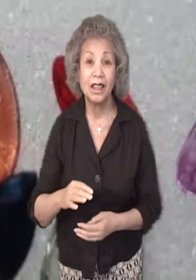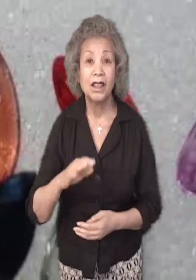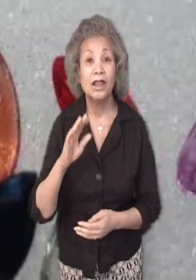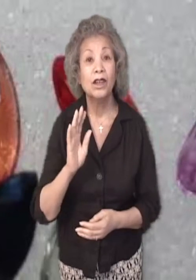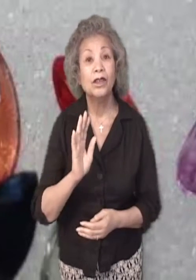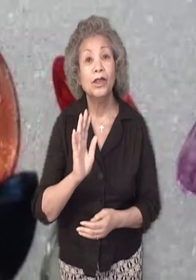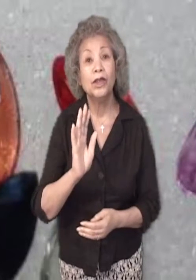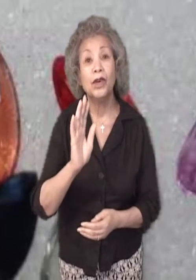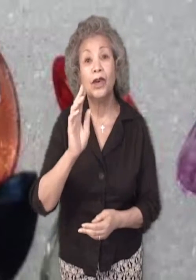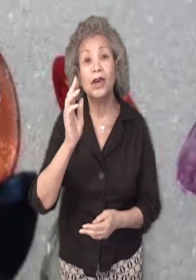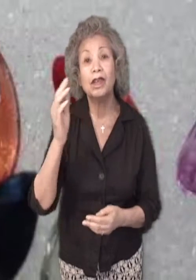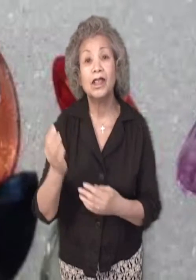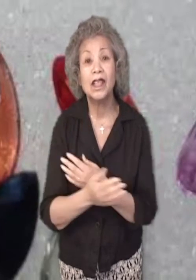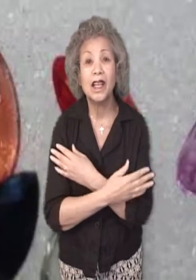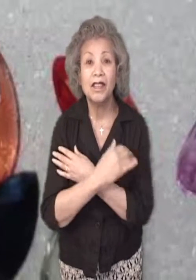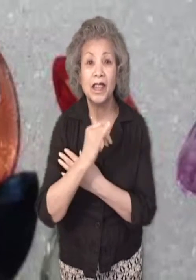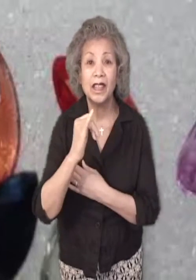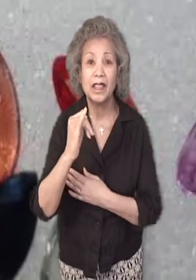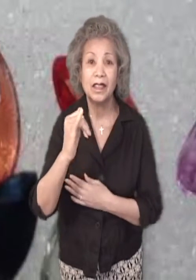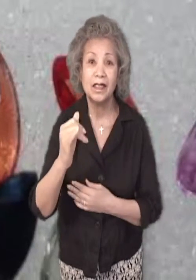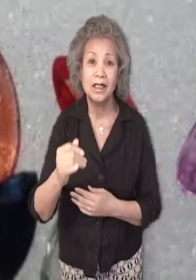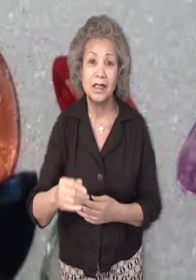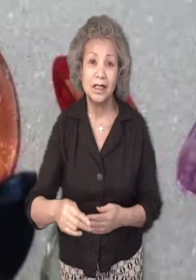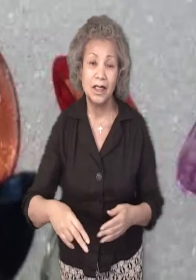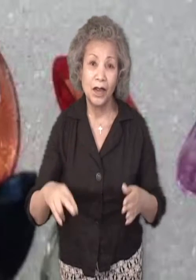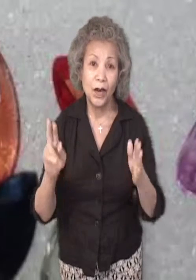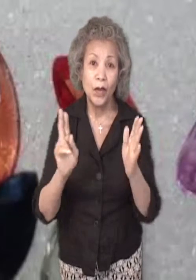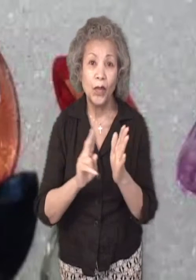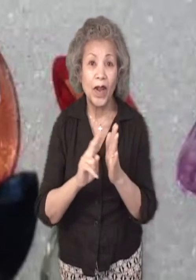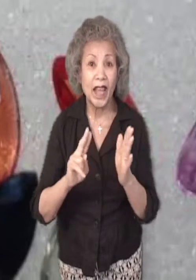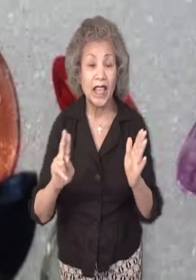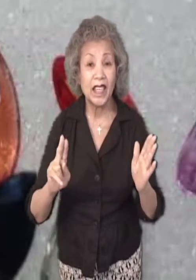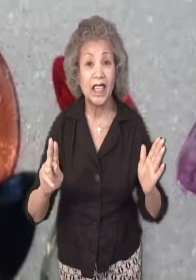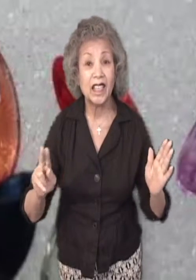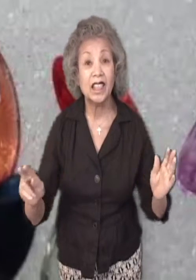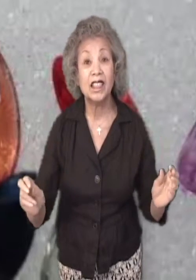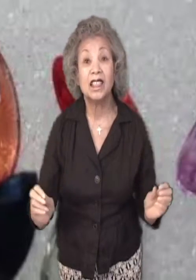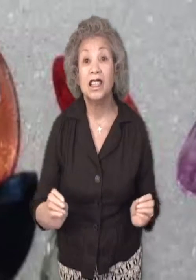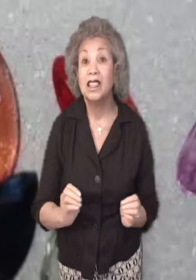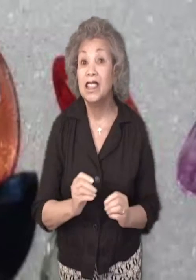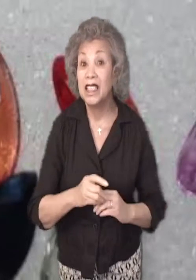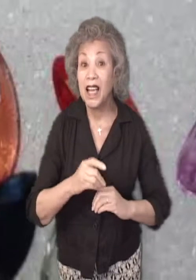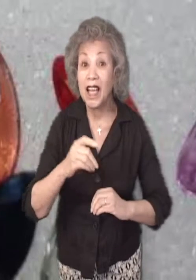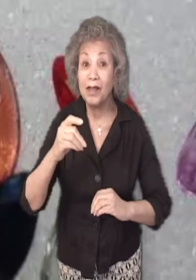Your love is radiant diamonds